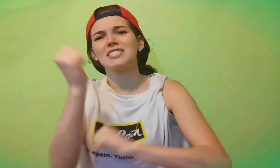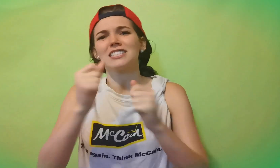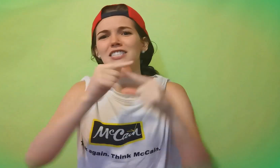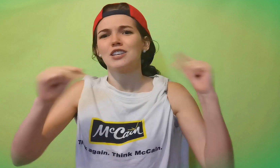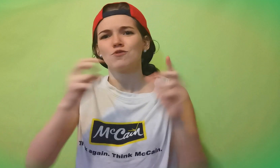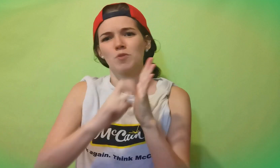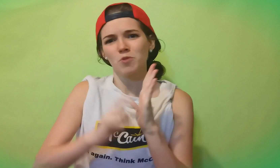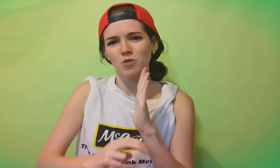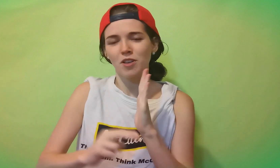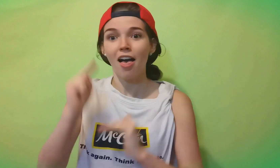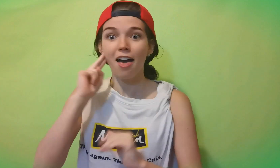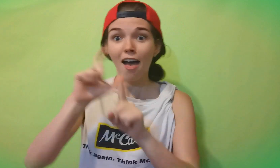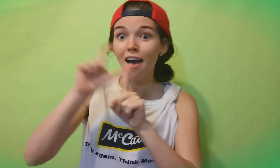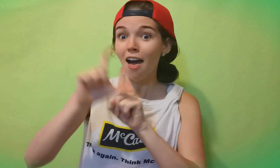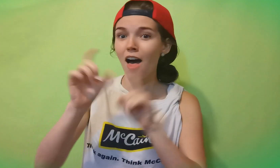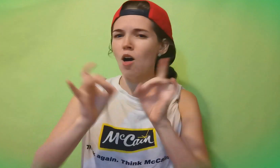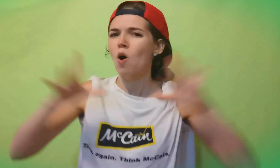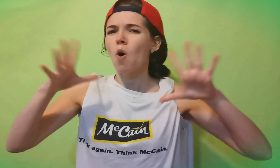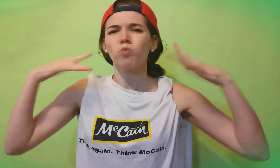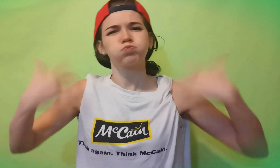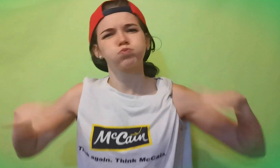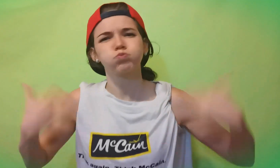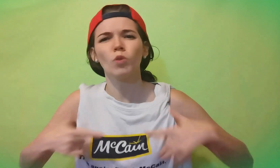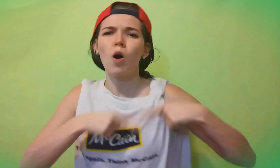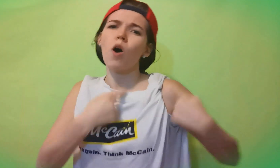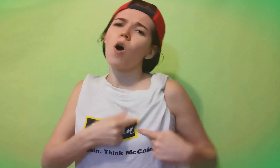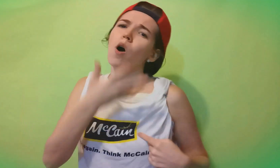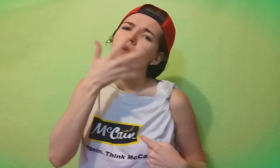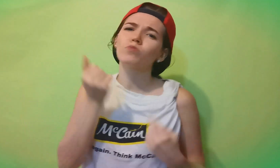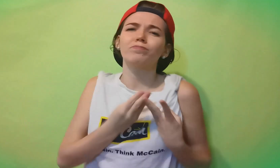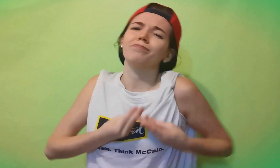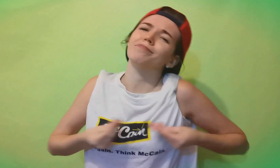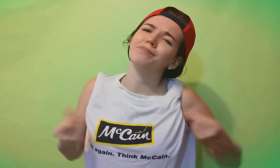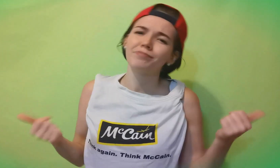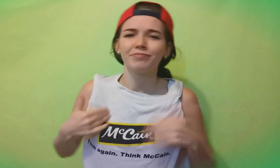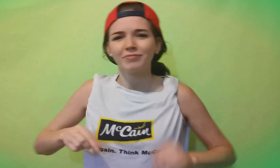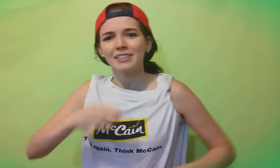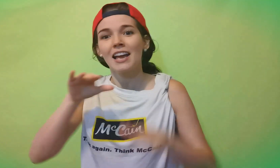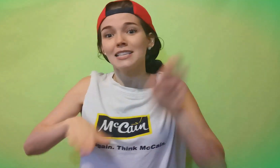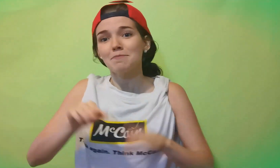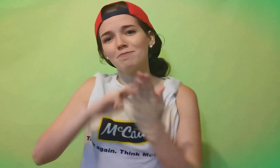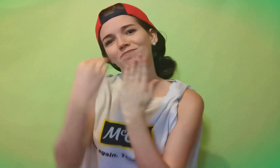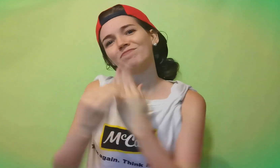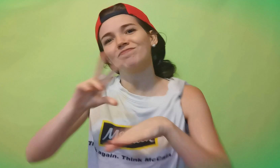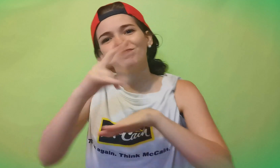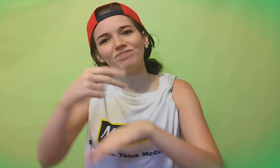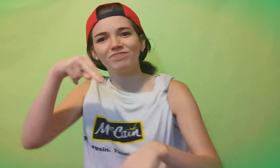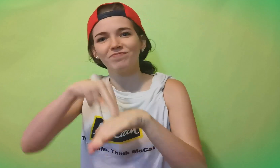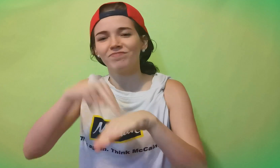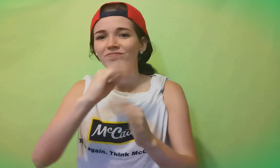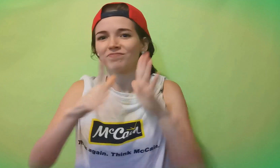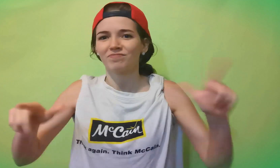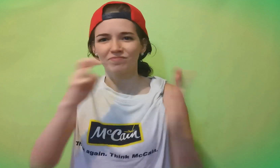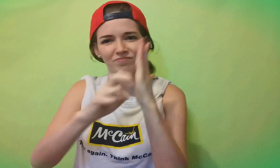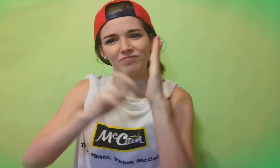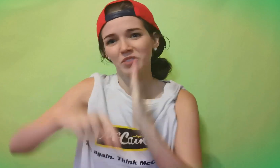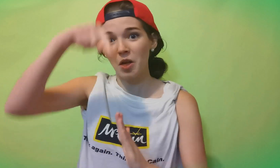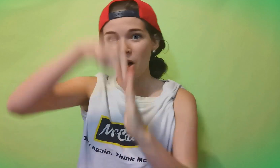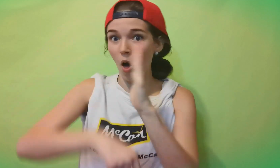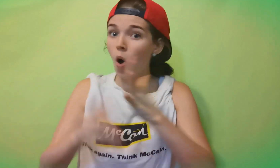syntax grammar rules so much magic in deaf culture so heartwarming that it will melt your similes metaphors verbs and nouns sign language rules are